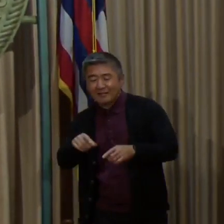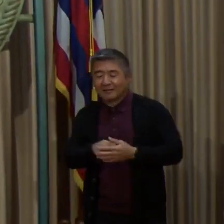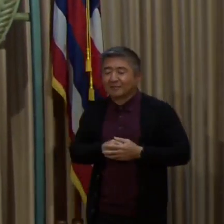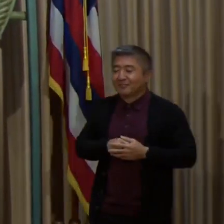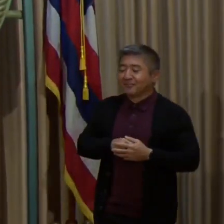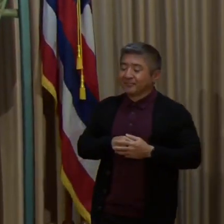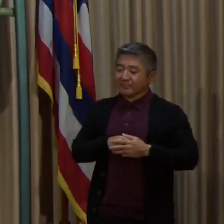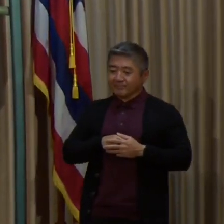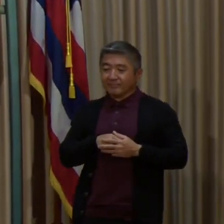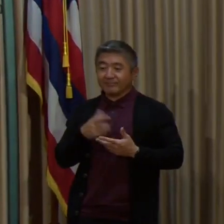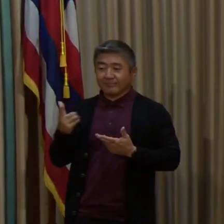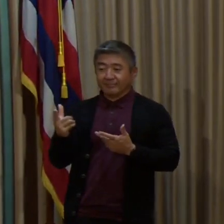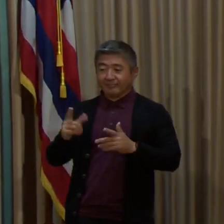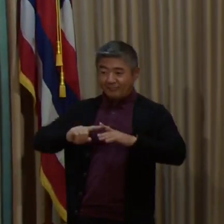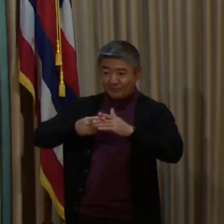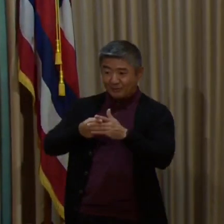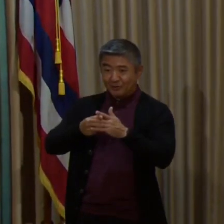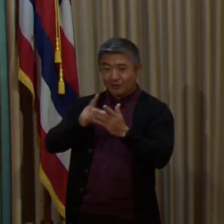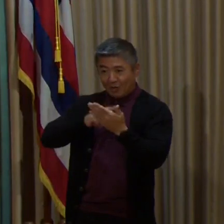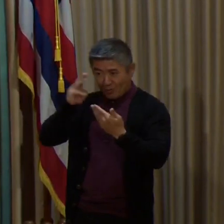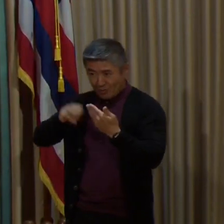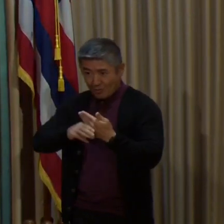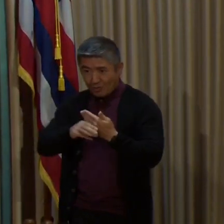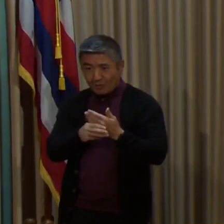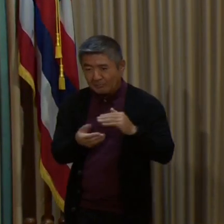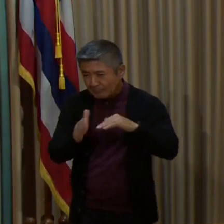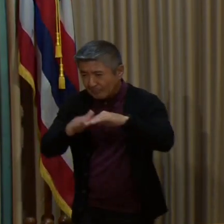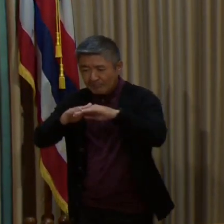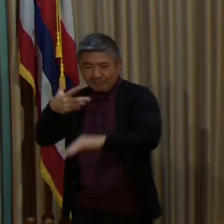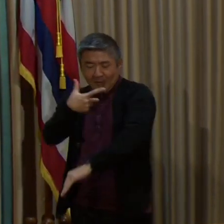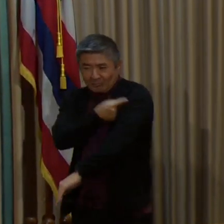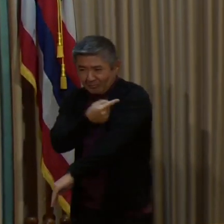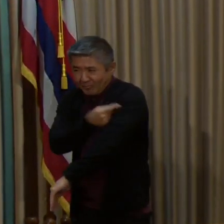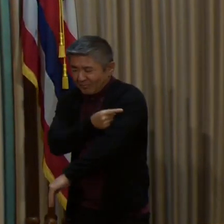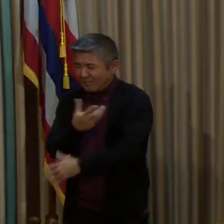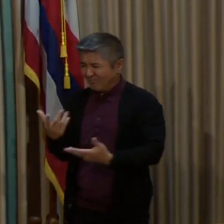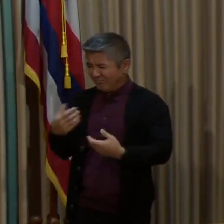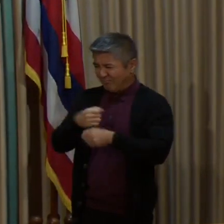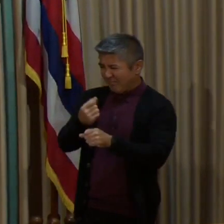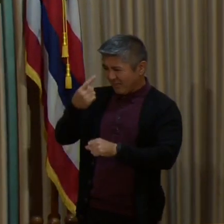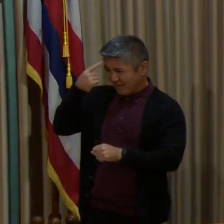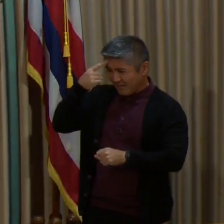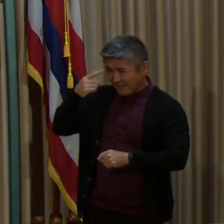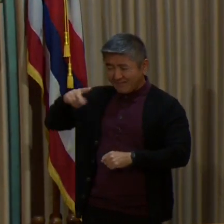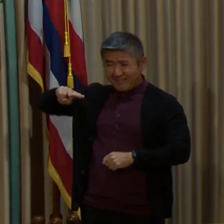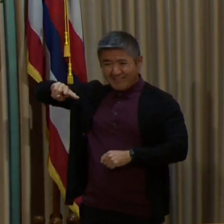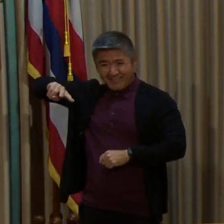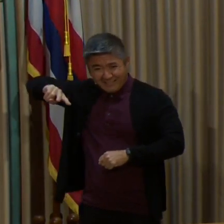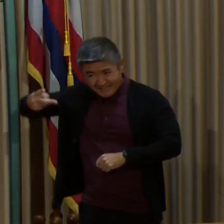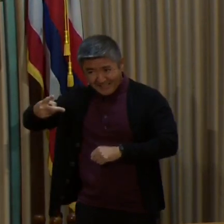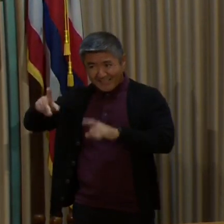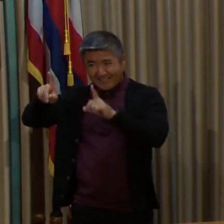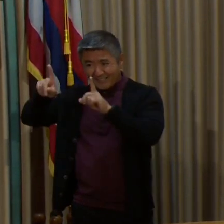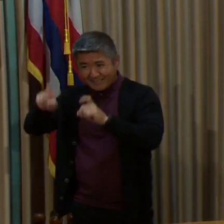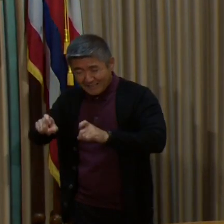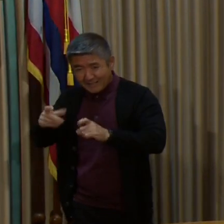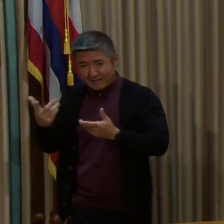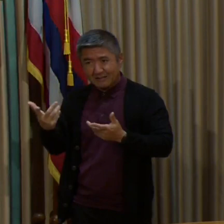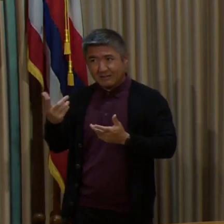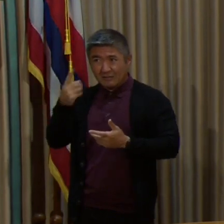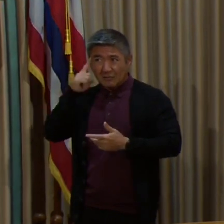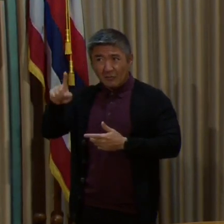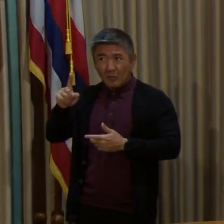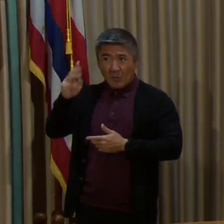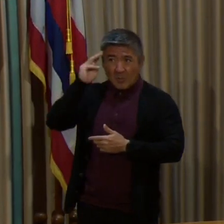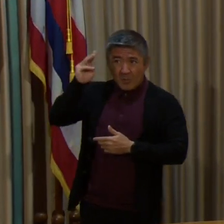program and increased vaccinations, does it still make sense to implement a secondary test that sets rollout on Maui in the near future?